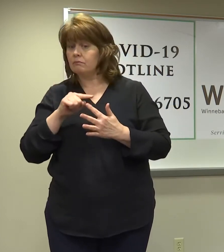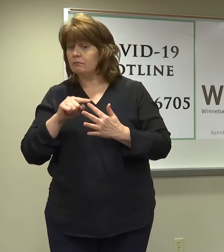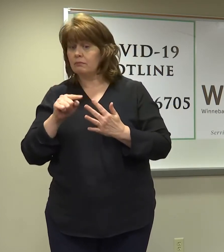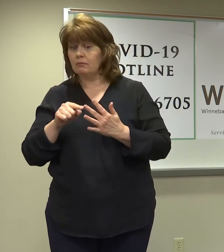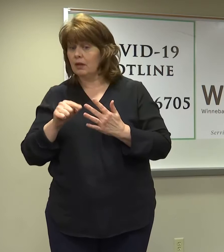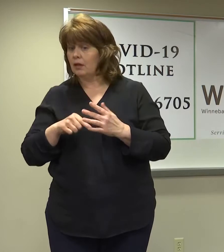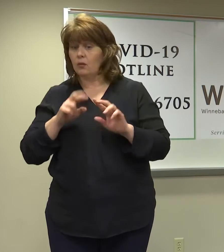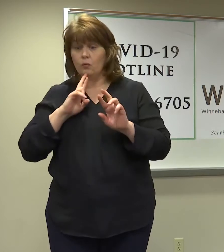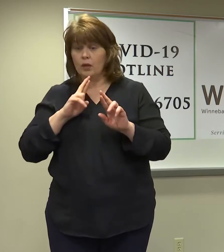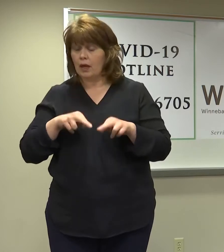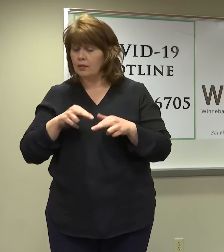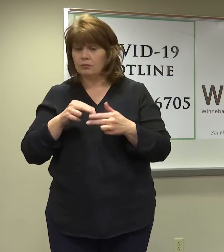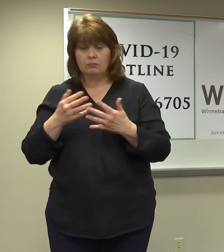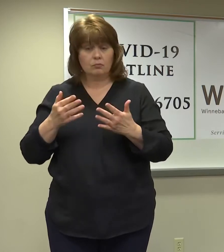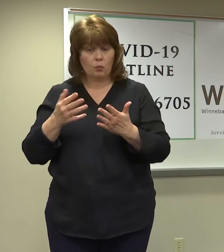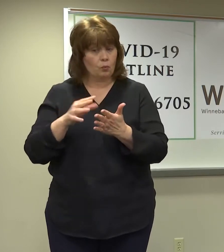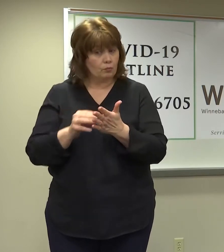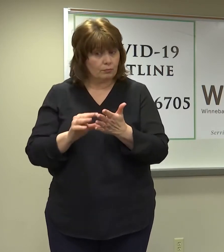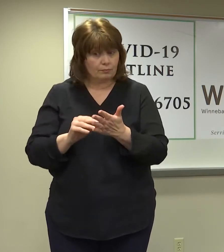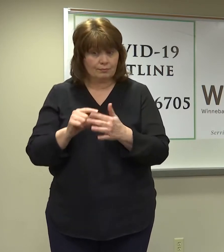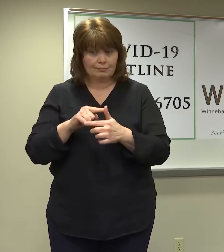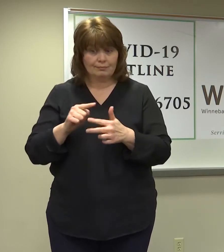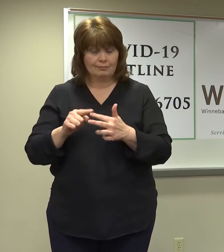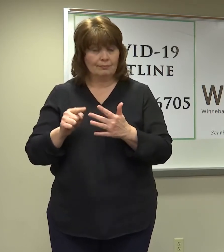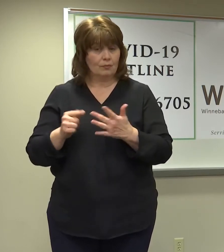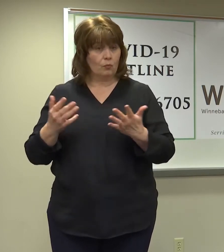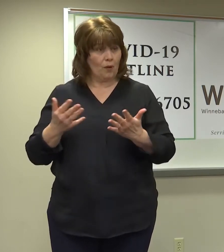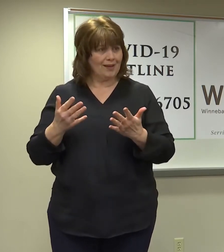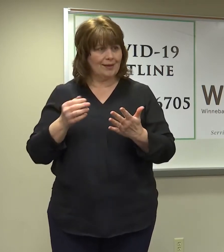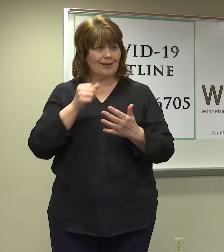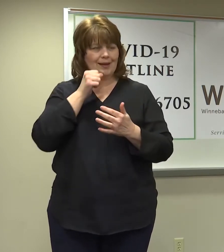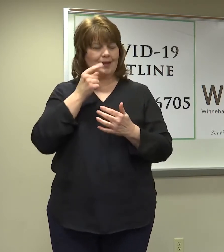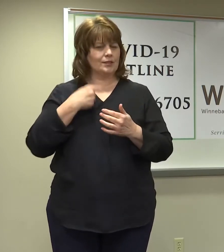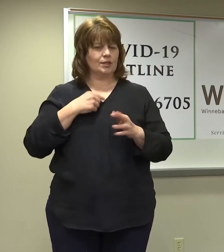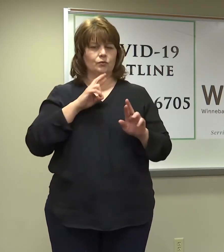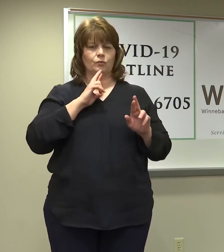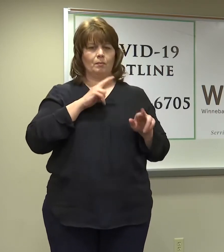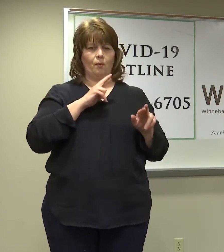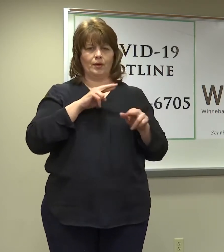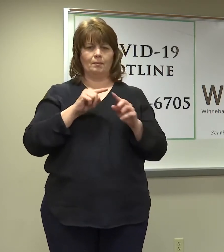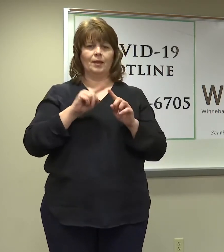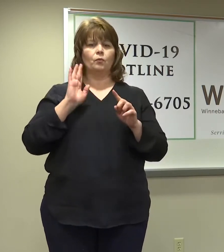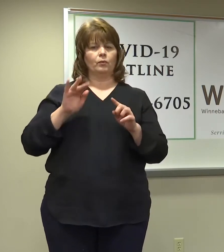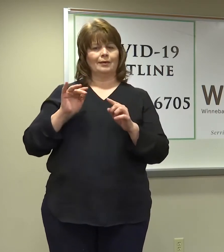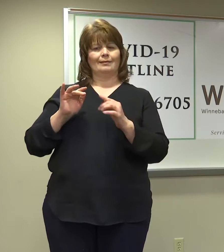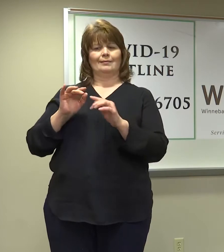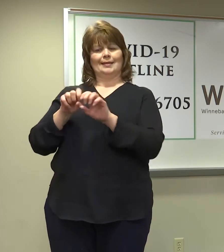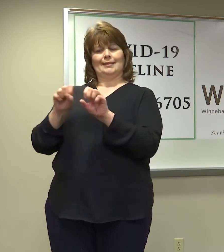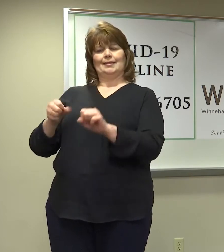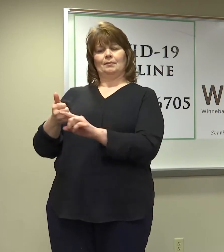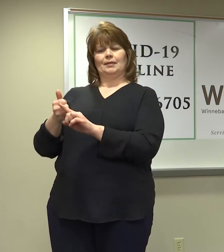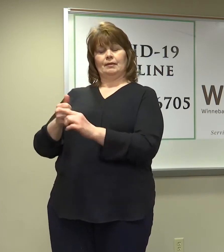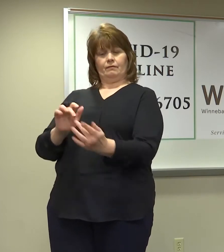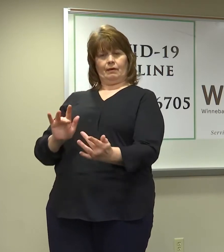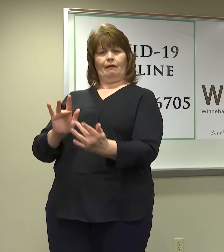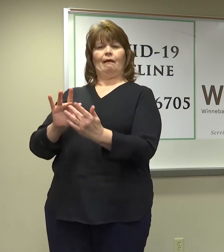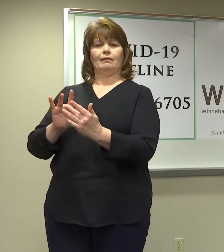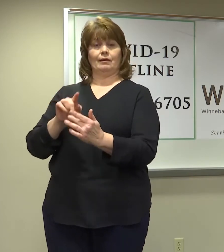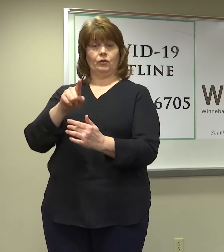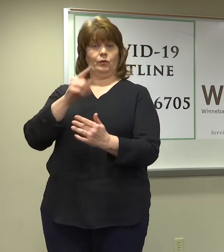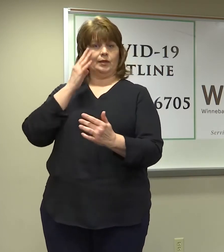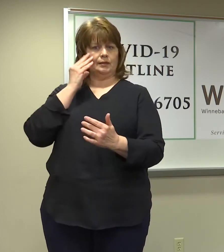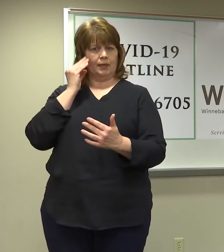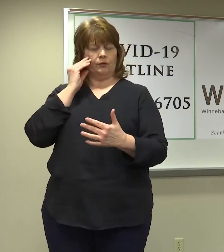it won't just be passive reporting, but people, it will go, actually reach out to them and say, did you have any of the following?